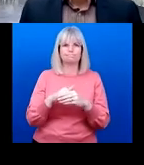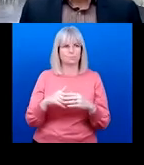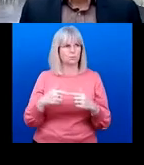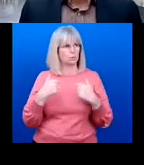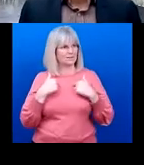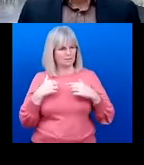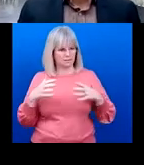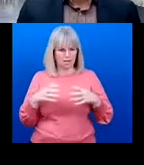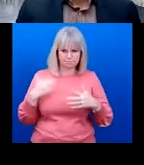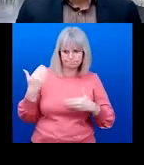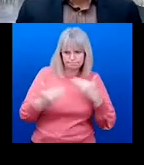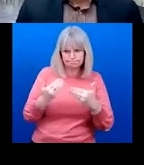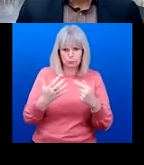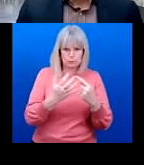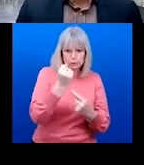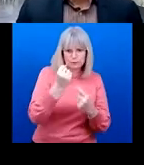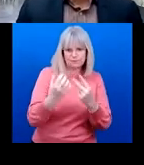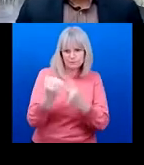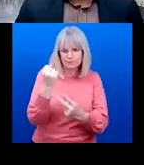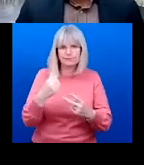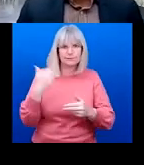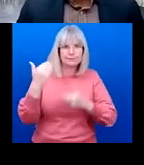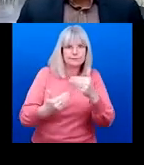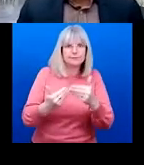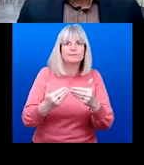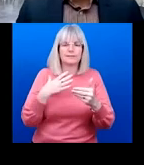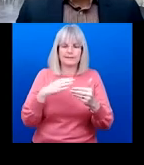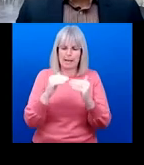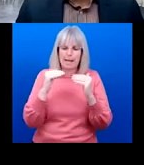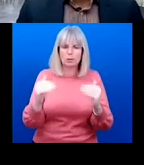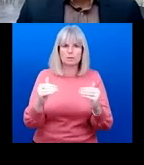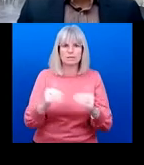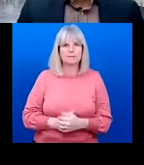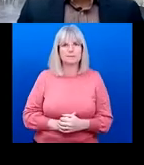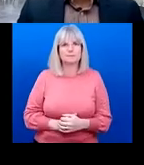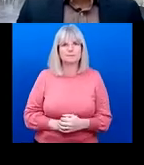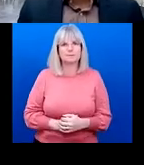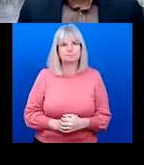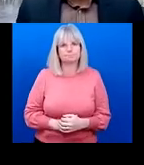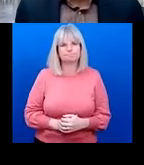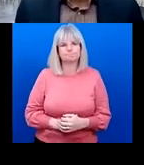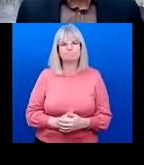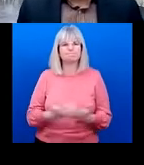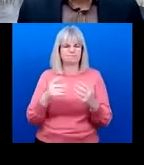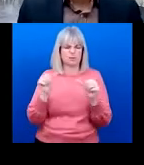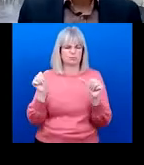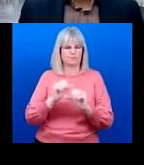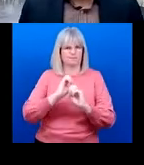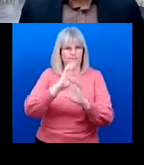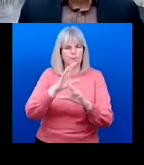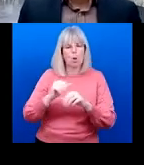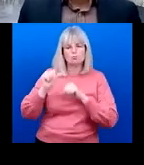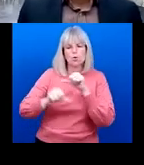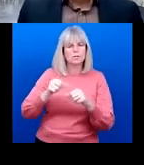coverage of these two indicators. Alakos- Just briefly, the process undertaken to come up with these recommendations